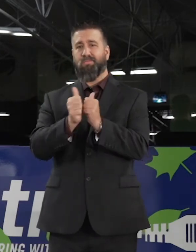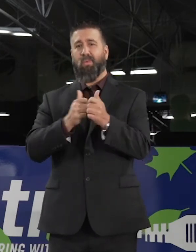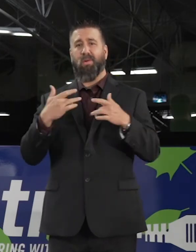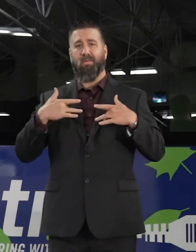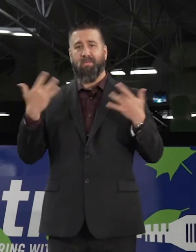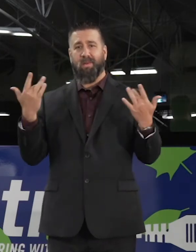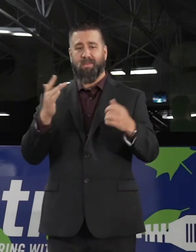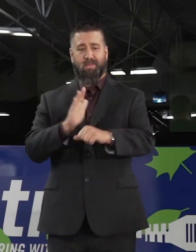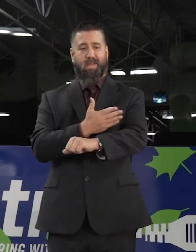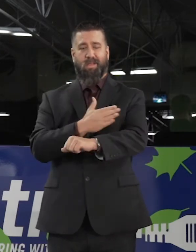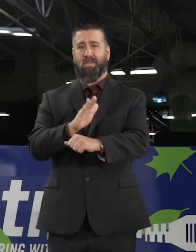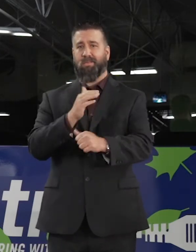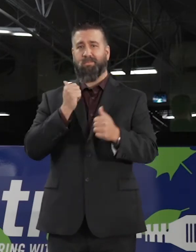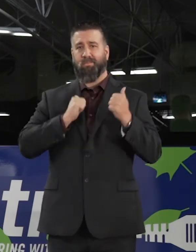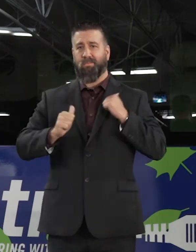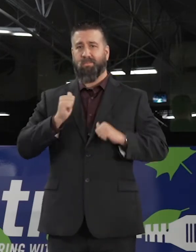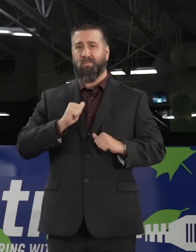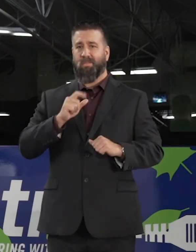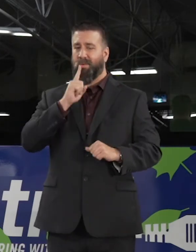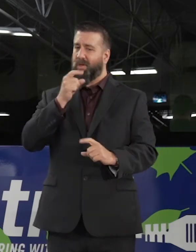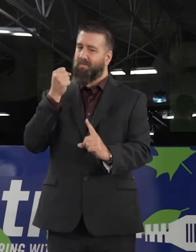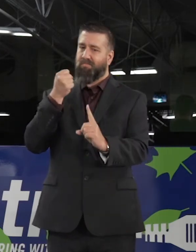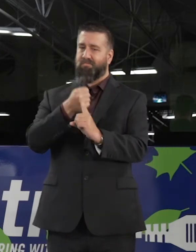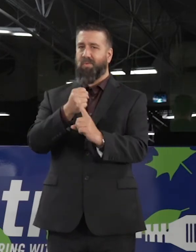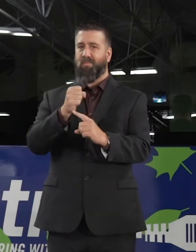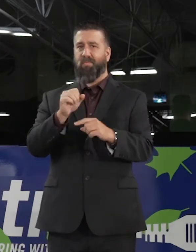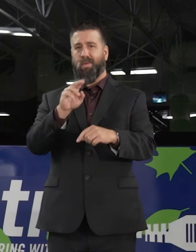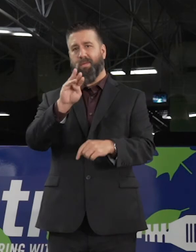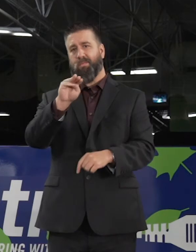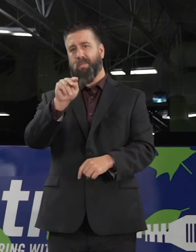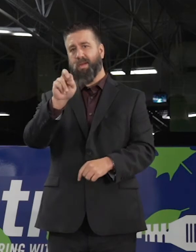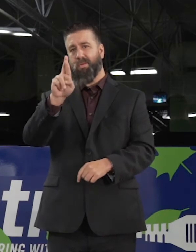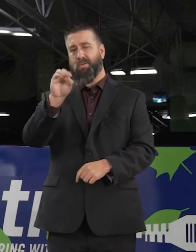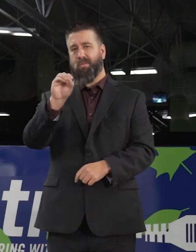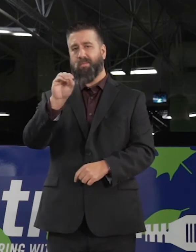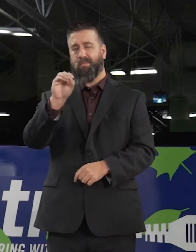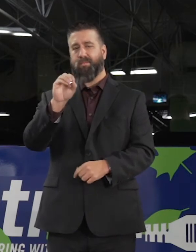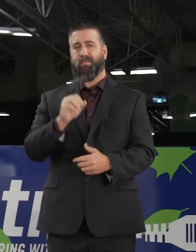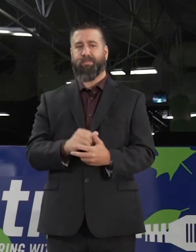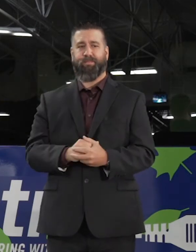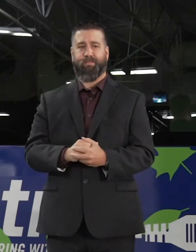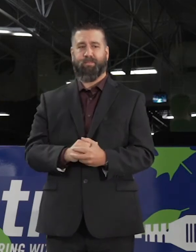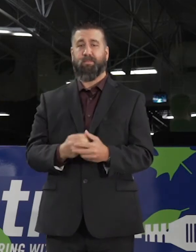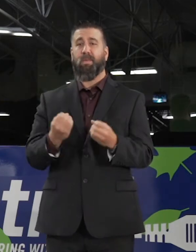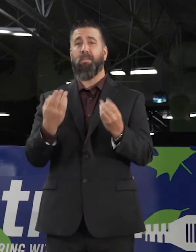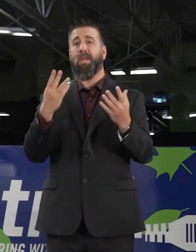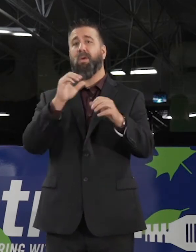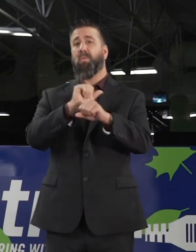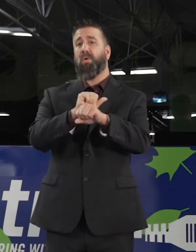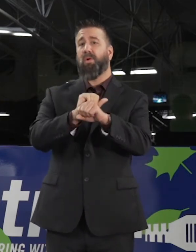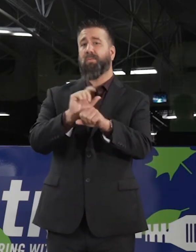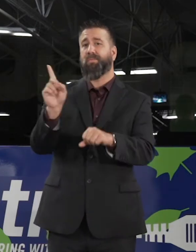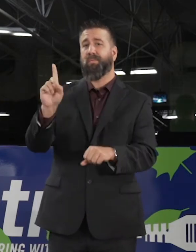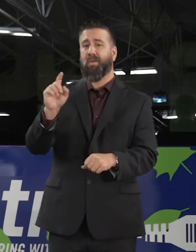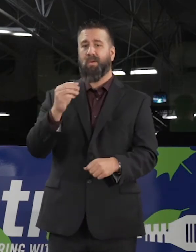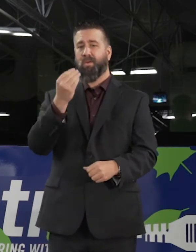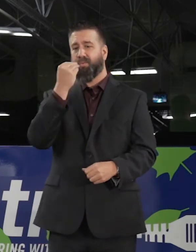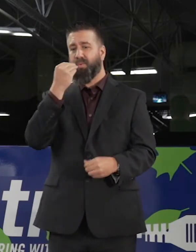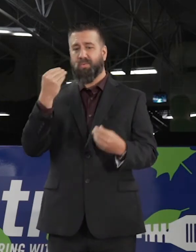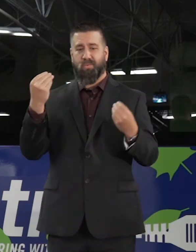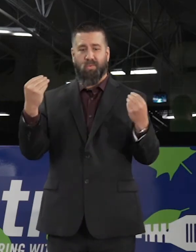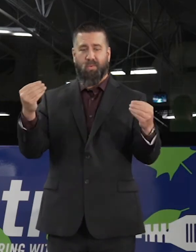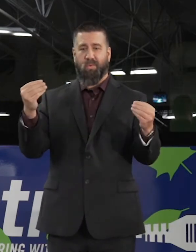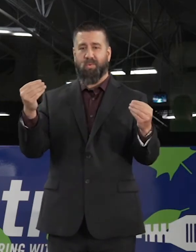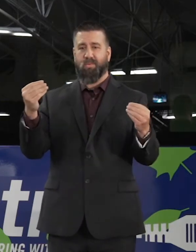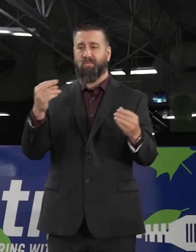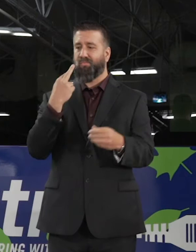on ridership of our buses and our trains. But many of our workers in grocery stores and in restaurants and